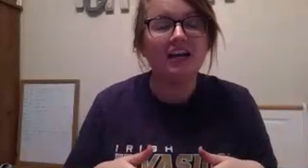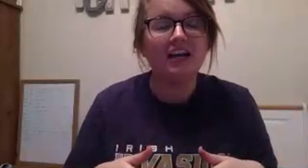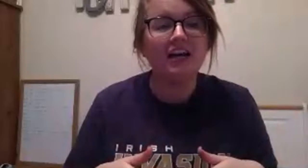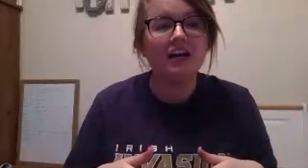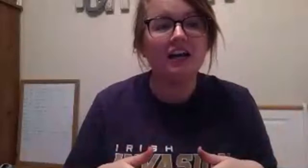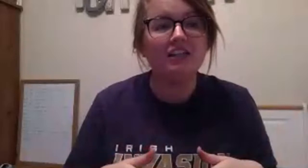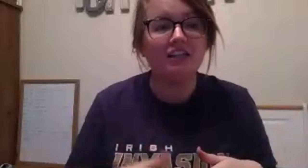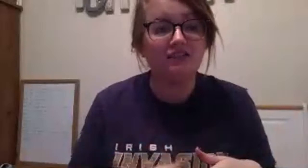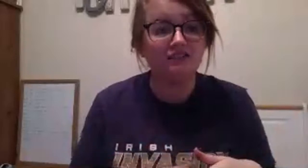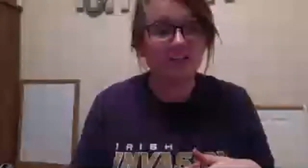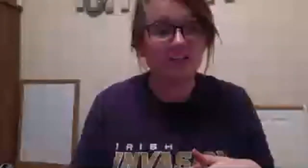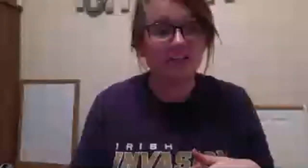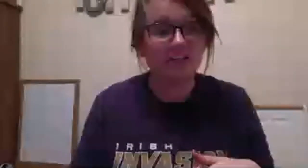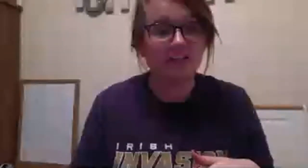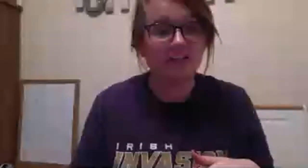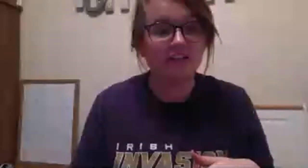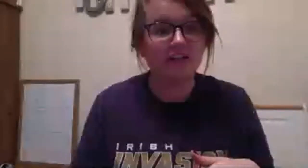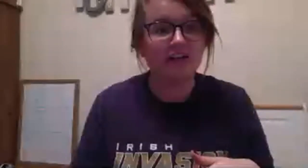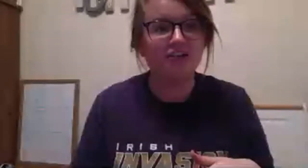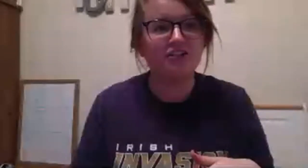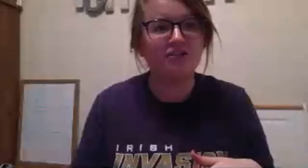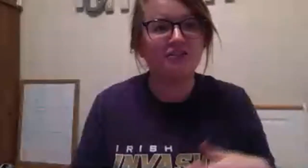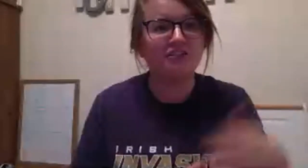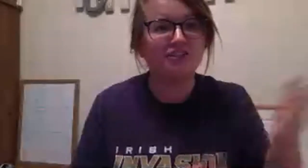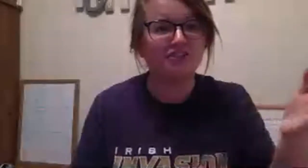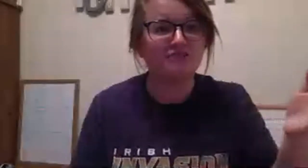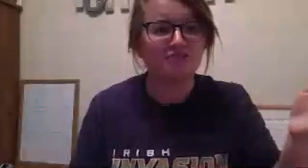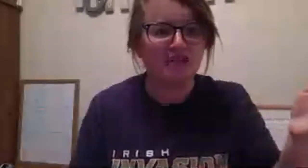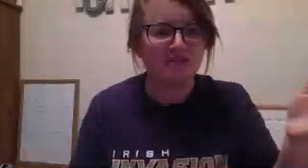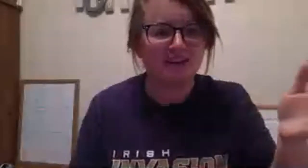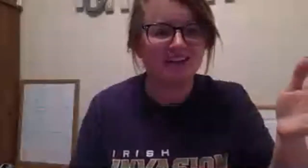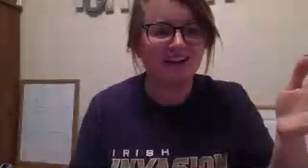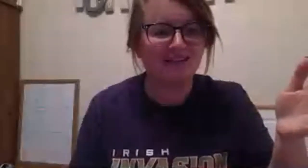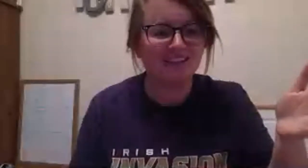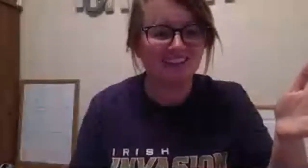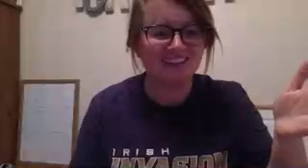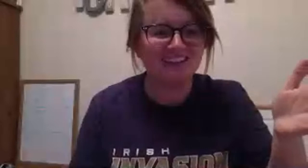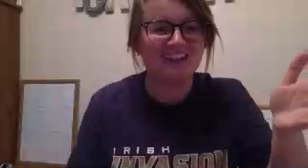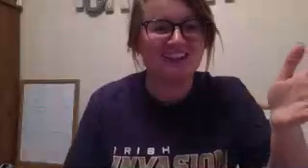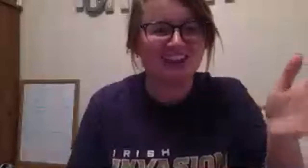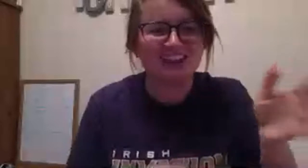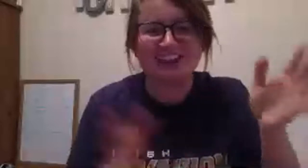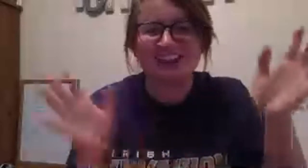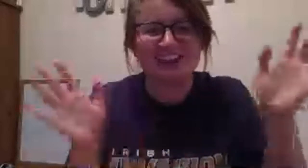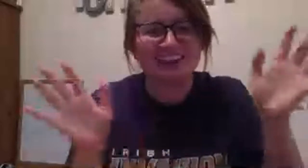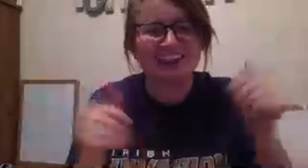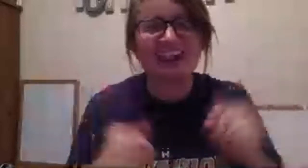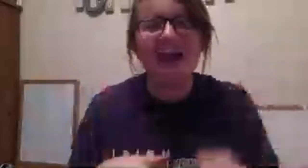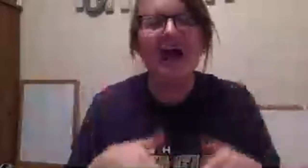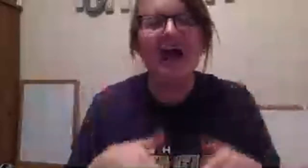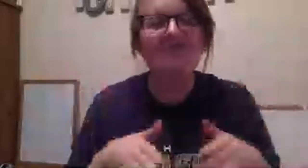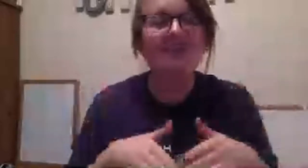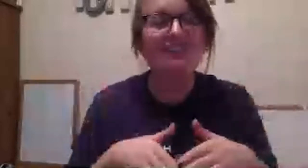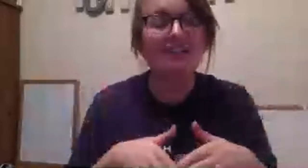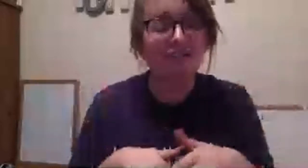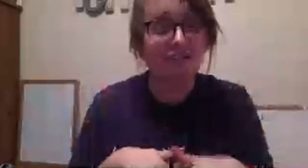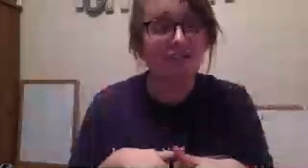he is confronted i just noticed a jar of peanut butter out with the kids um he's confronted